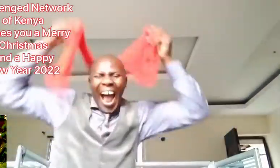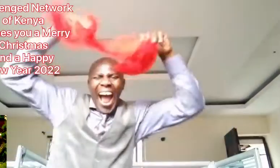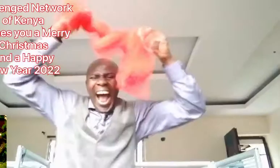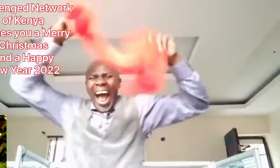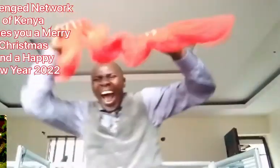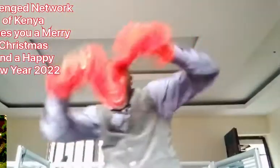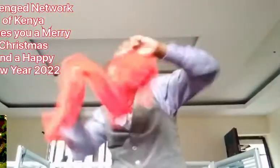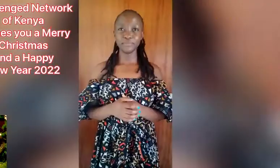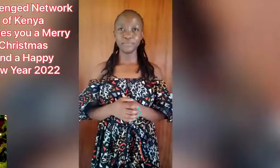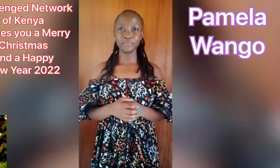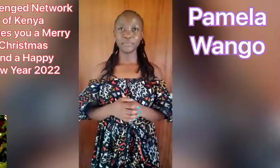Yay! Woo!